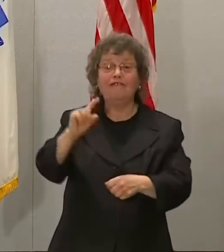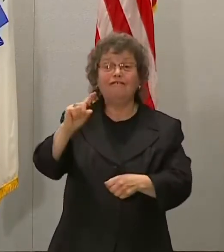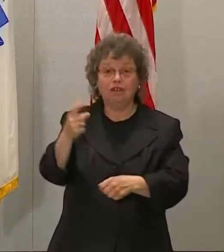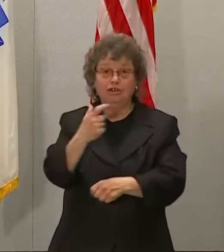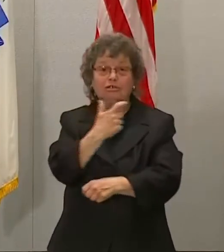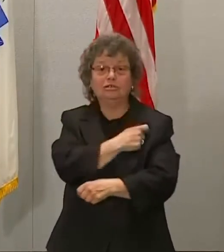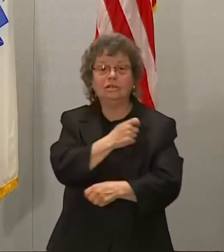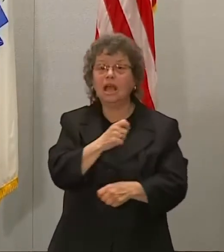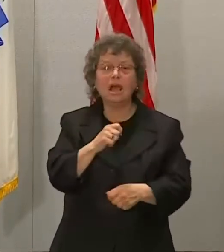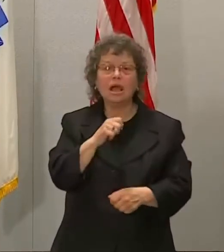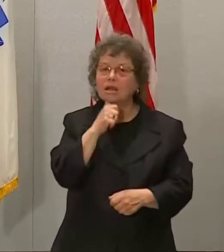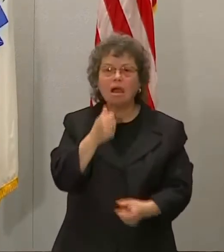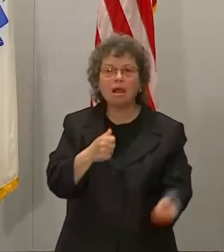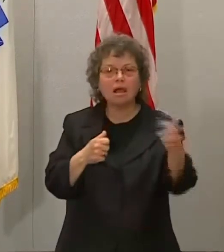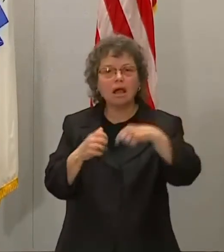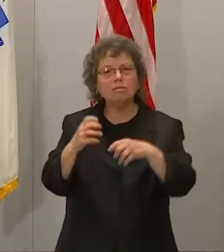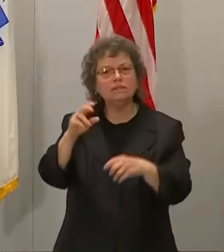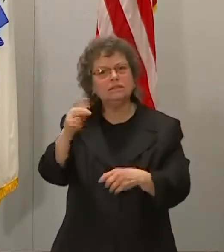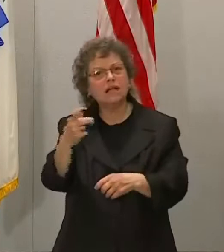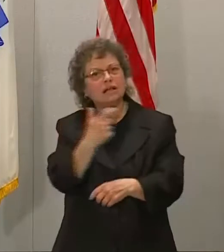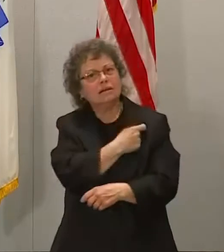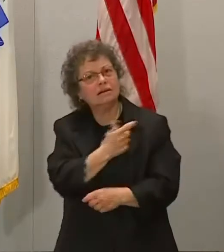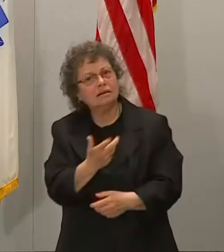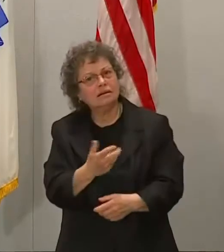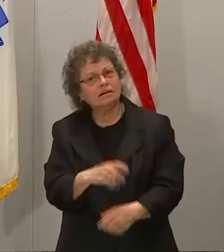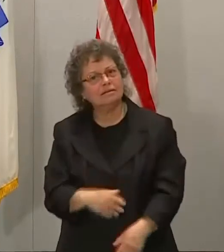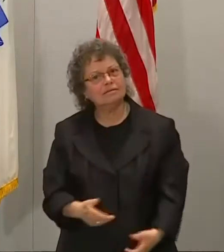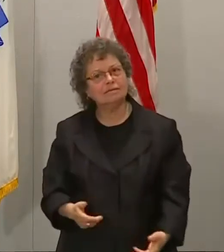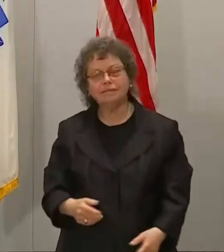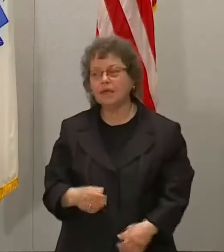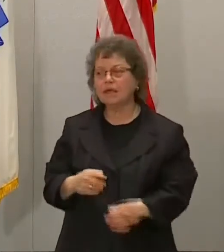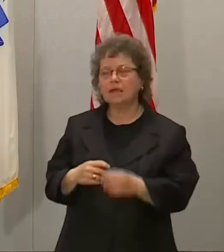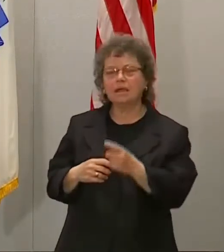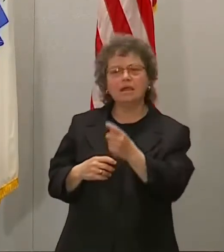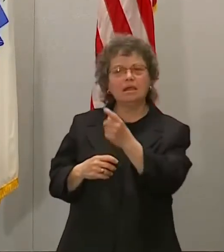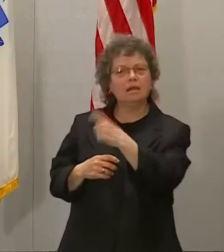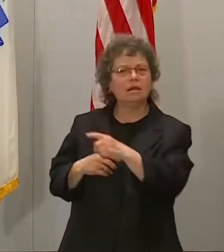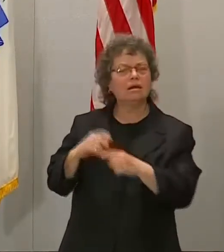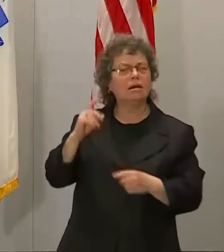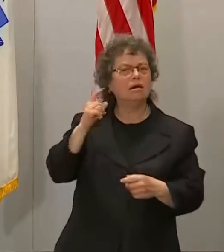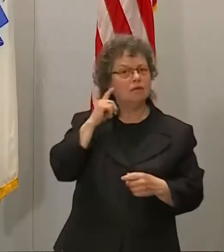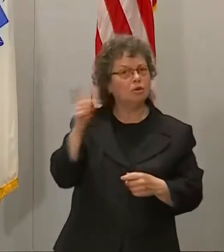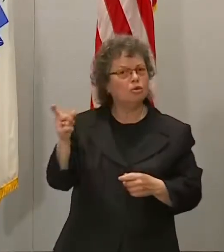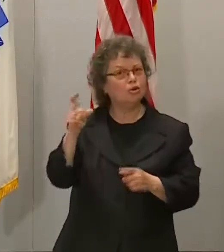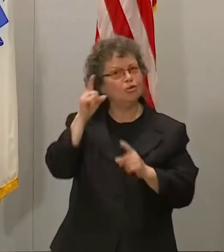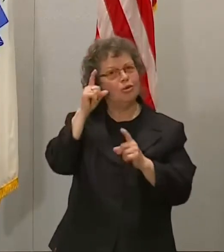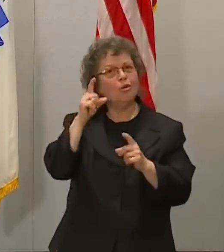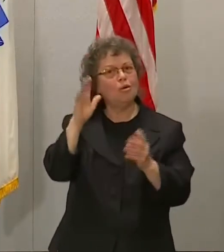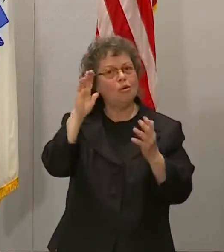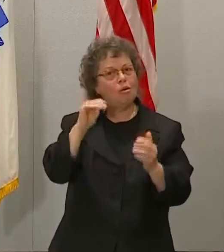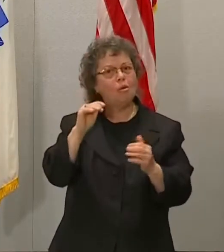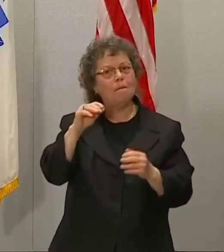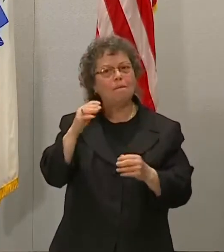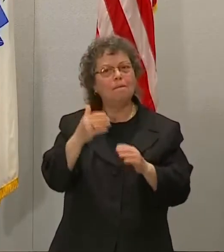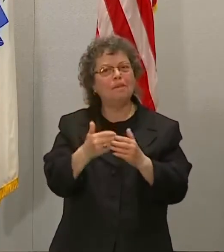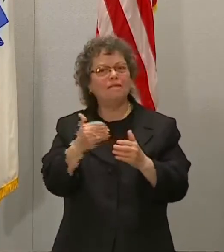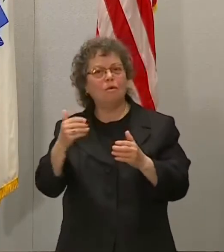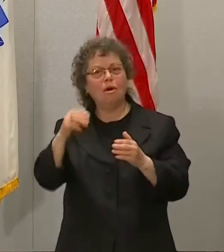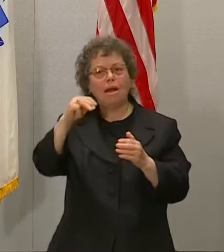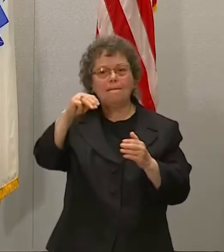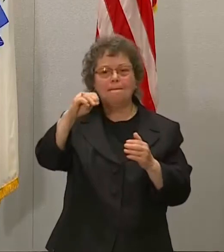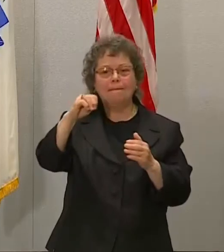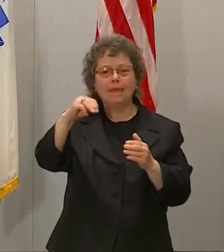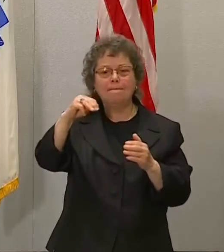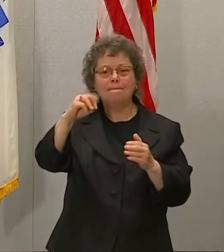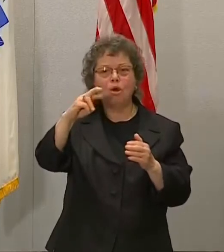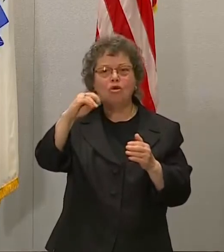What you were saying that you were hoping they got a significant number of people vaccinated by tomorrow. Is that still an